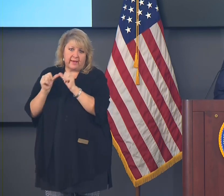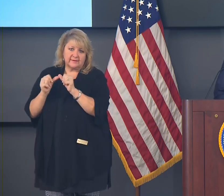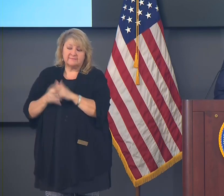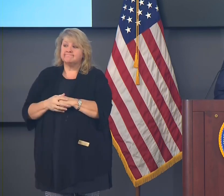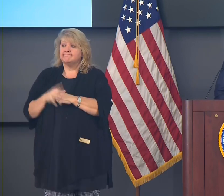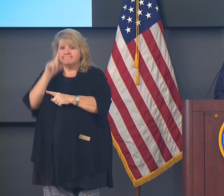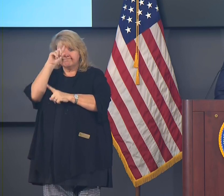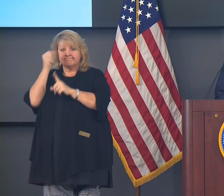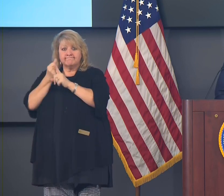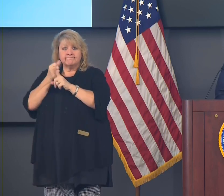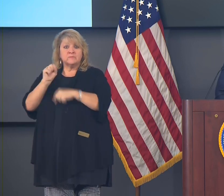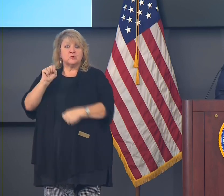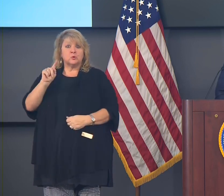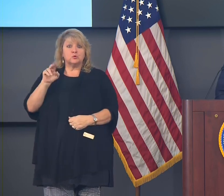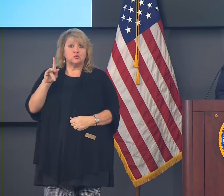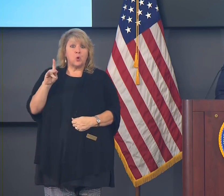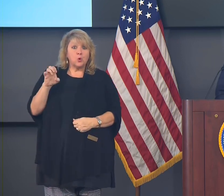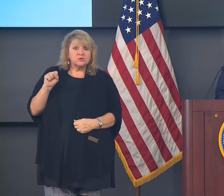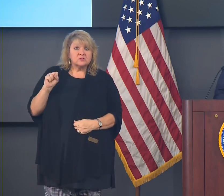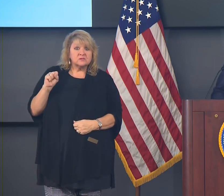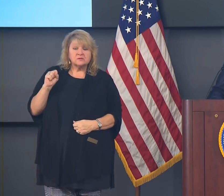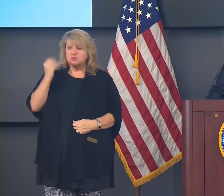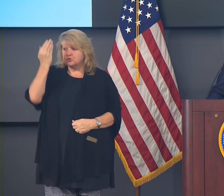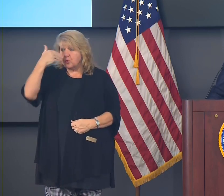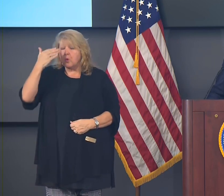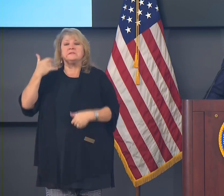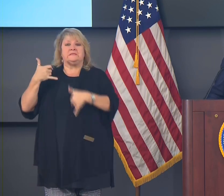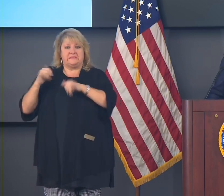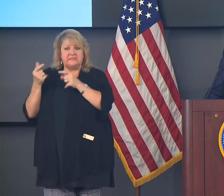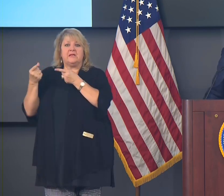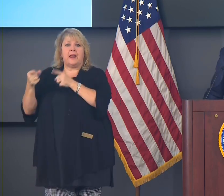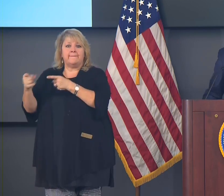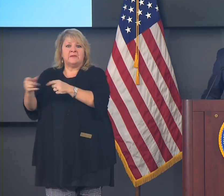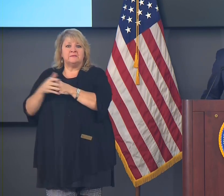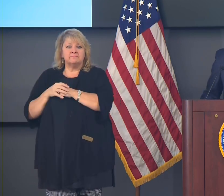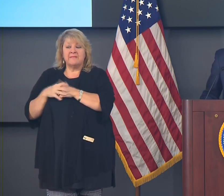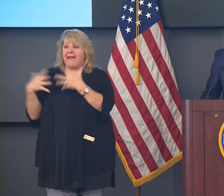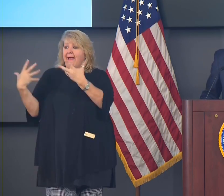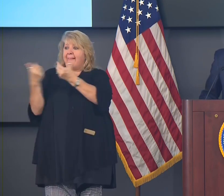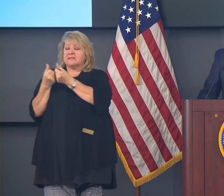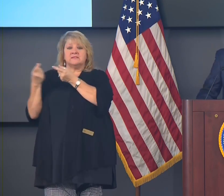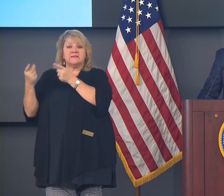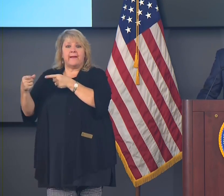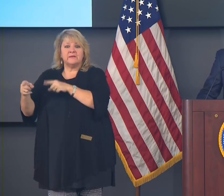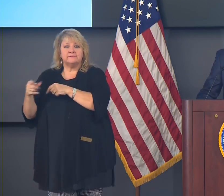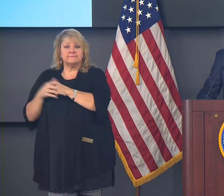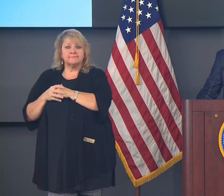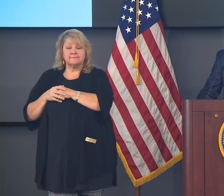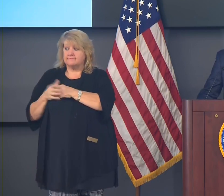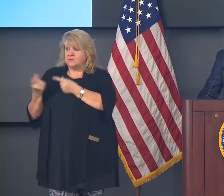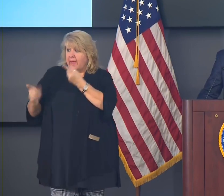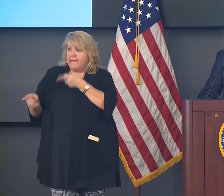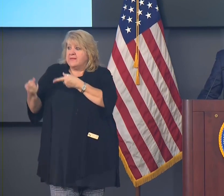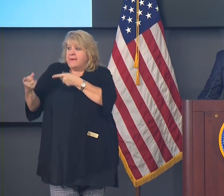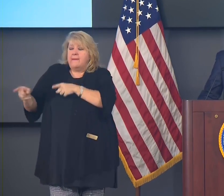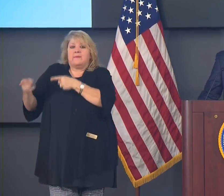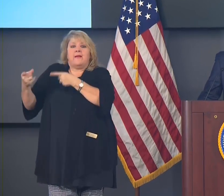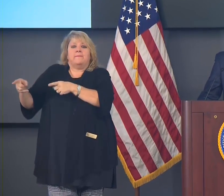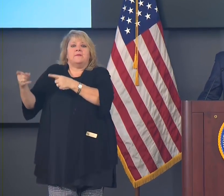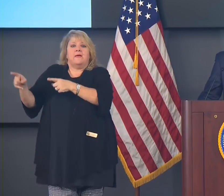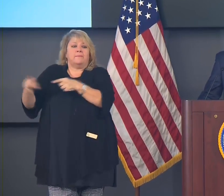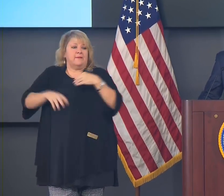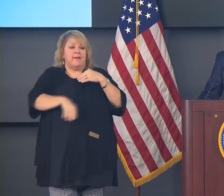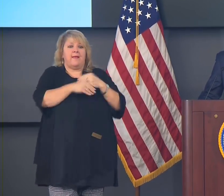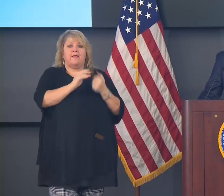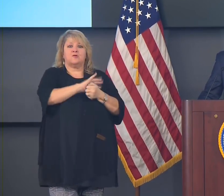And I would ask you to listen to our doctors, our nurses, our respiratory therapists, our EMTs. They're already doing more than their part, and they have